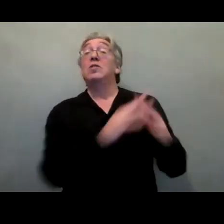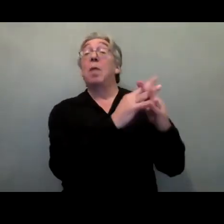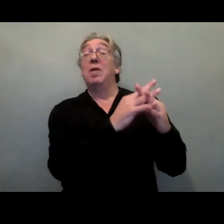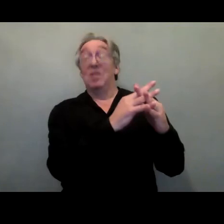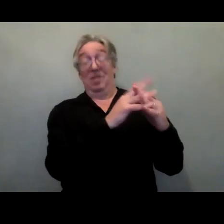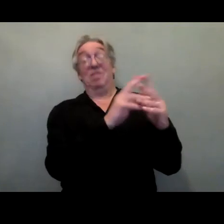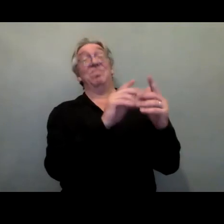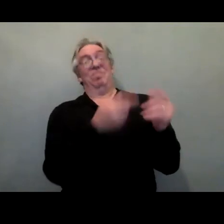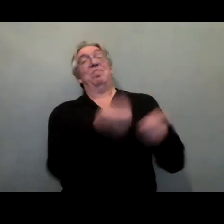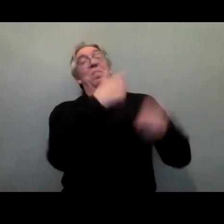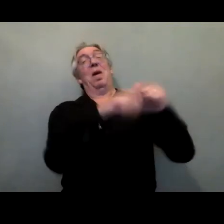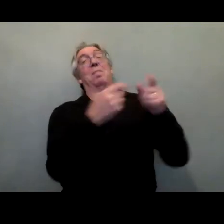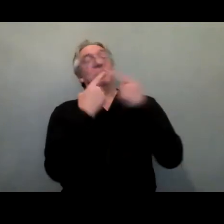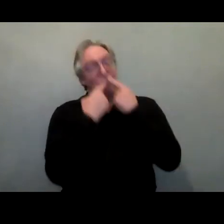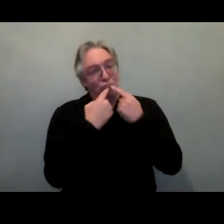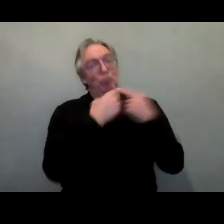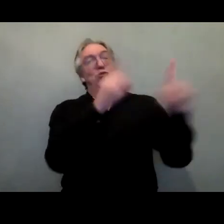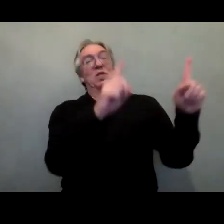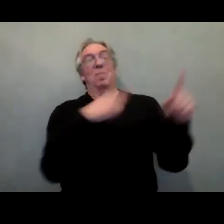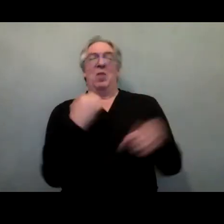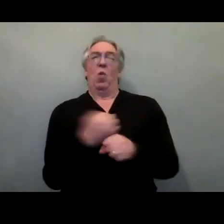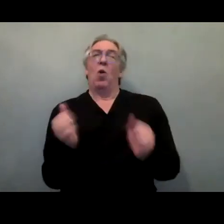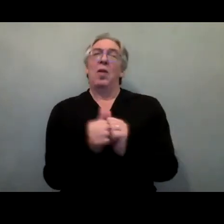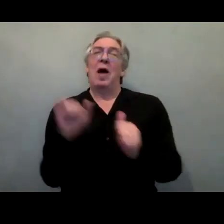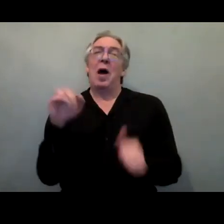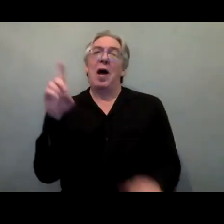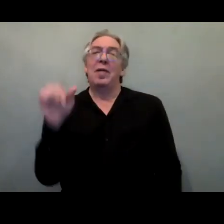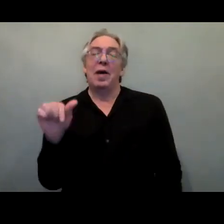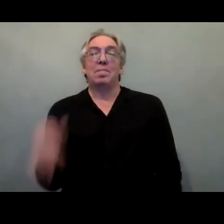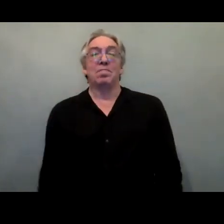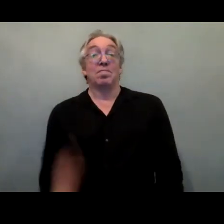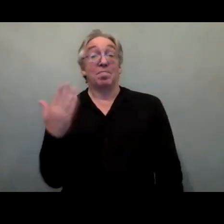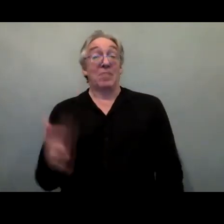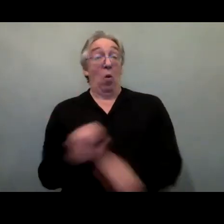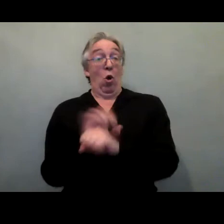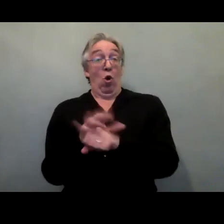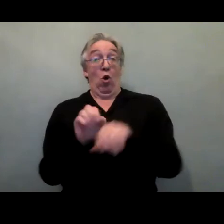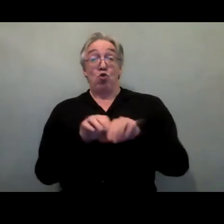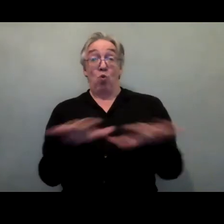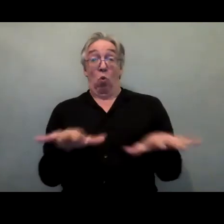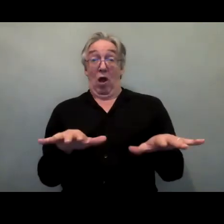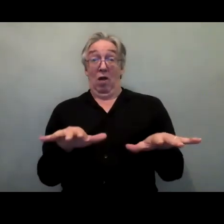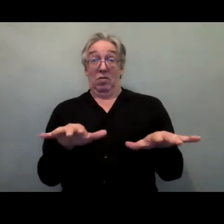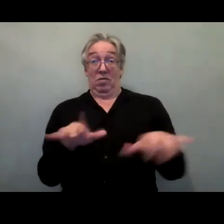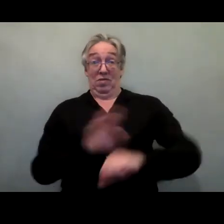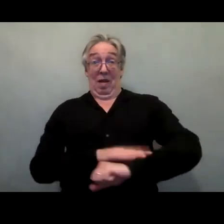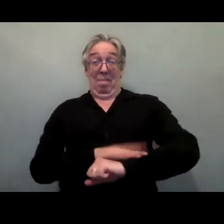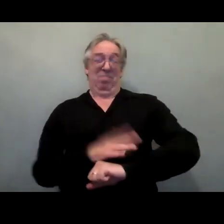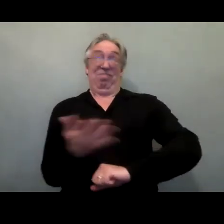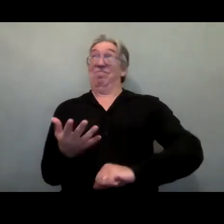And of course, in the time of COVID-19, as others have said, data is even more important. And we know that